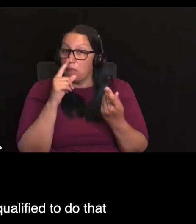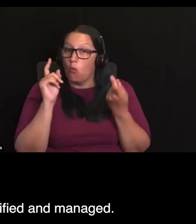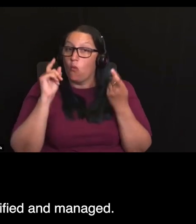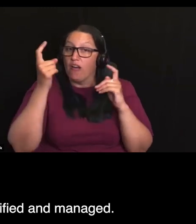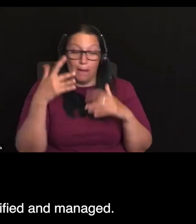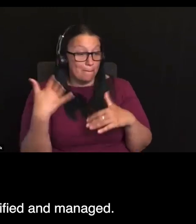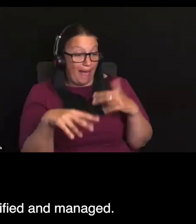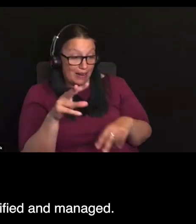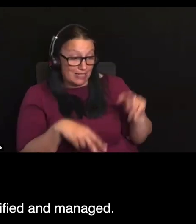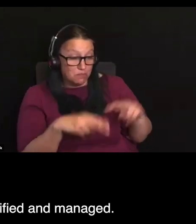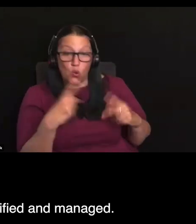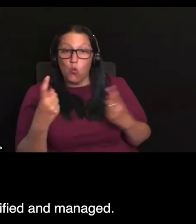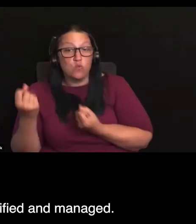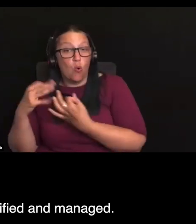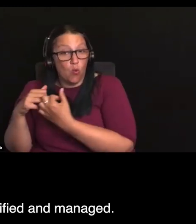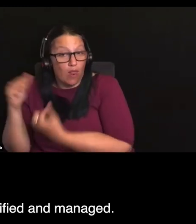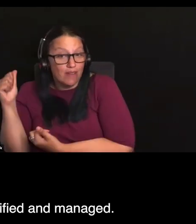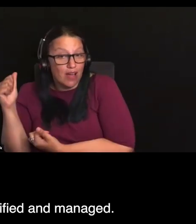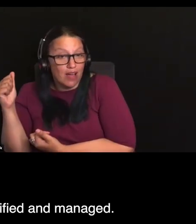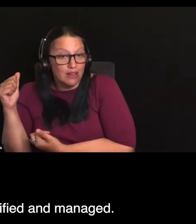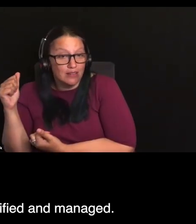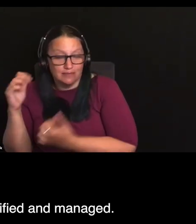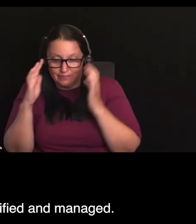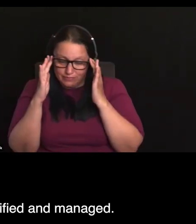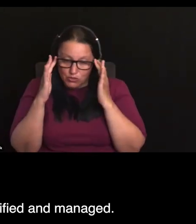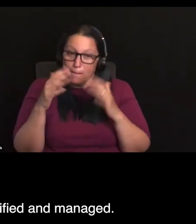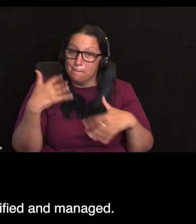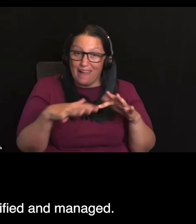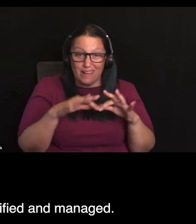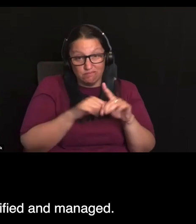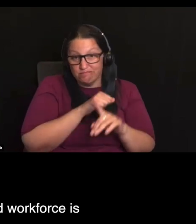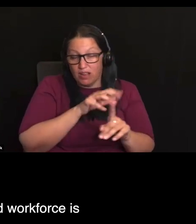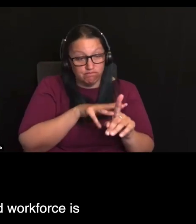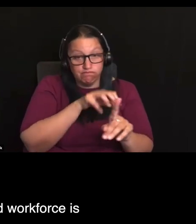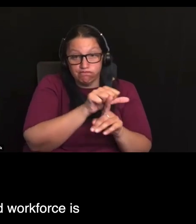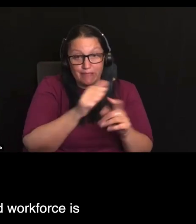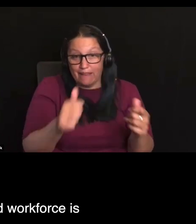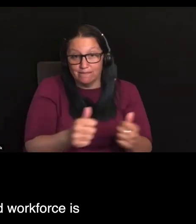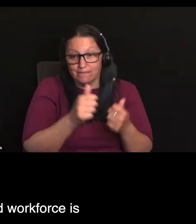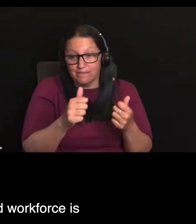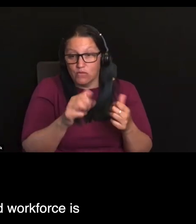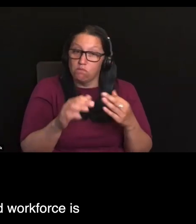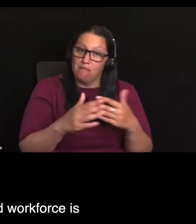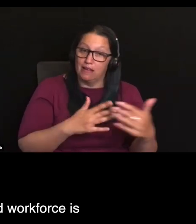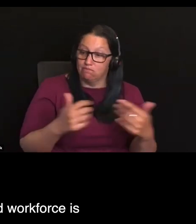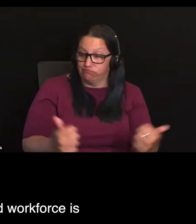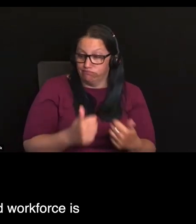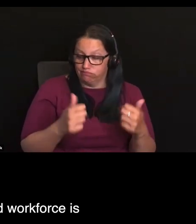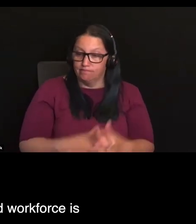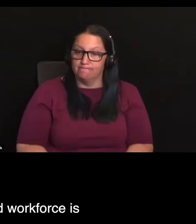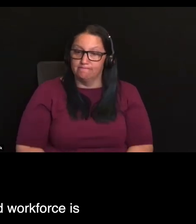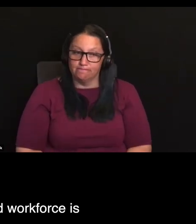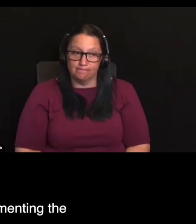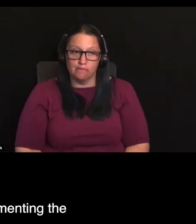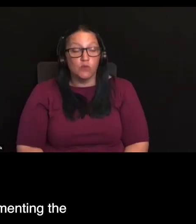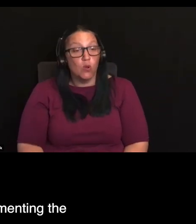that and so pain being not properly identified and managed. Look, a appropriately qualified